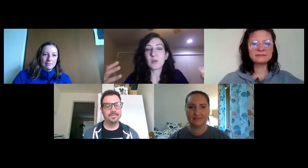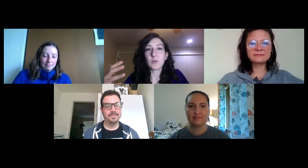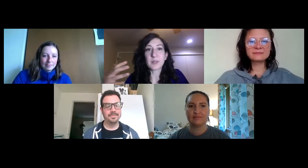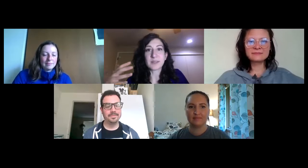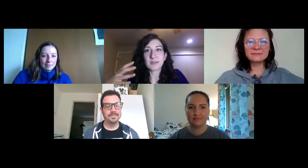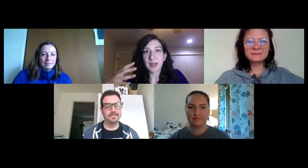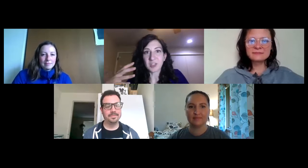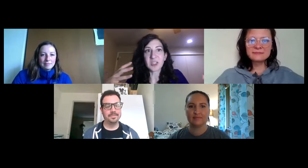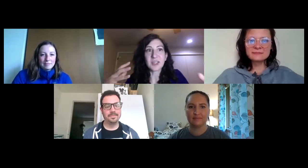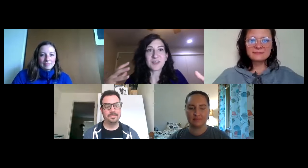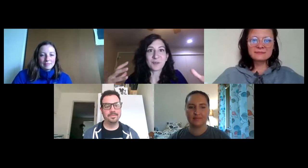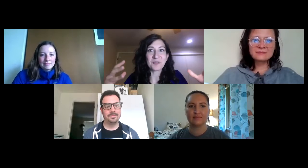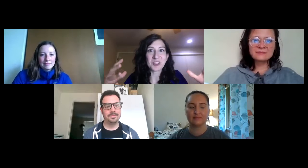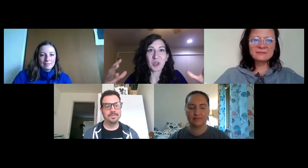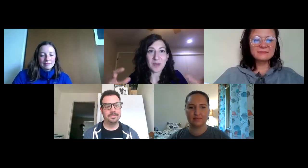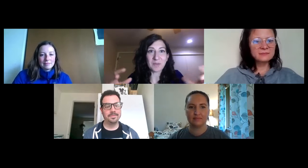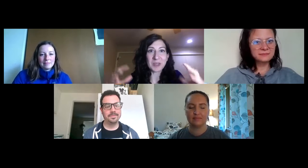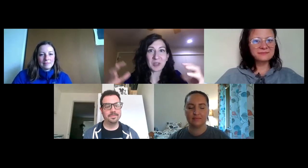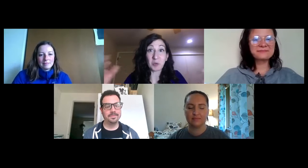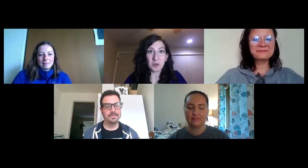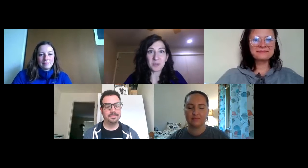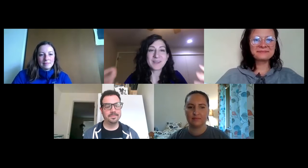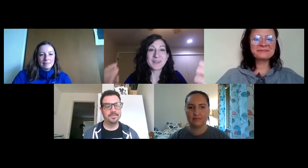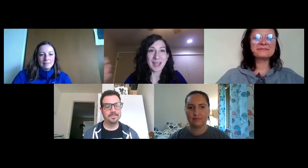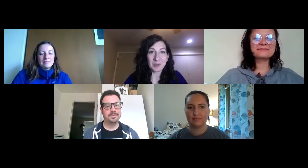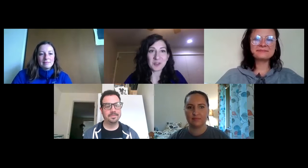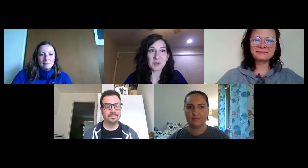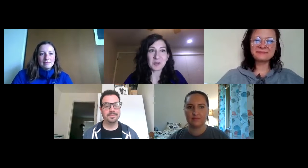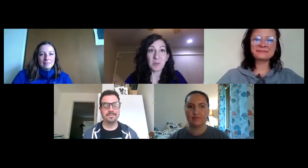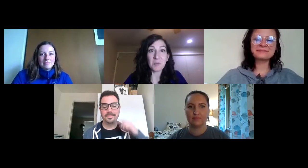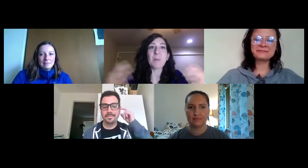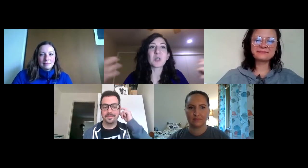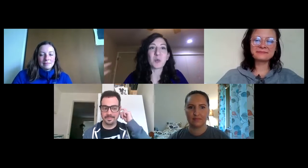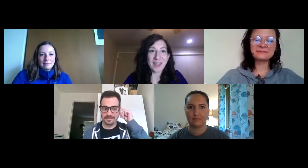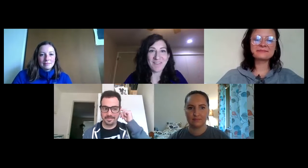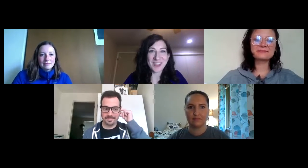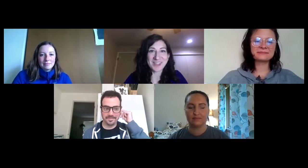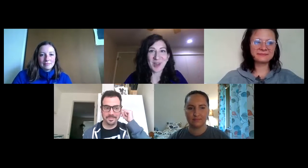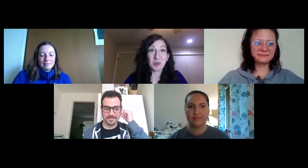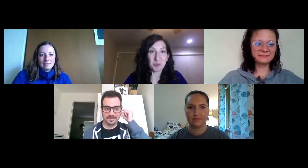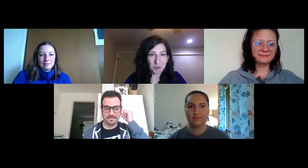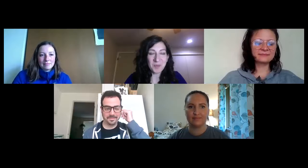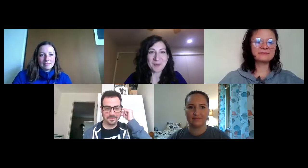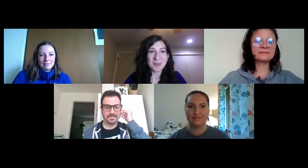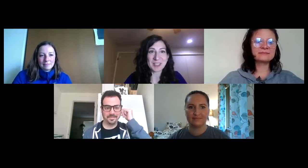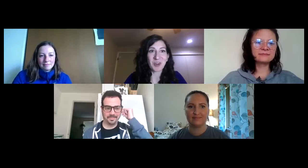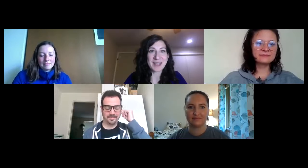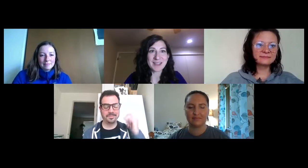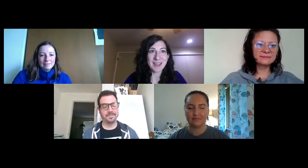who was not changing And sort of just going With the group Together So there's That much more Of an emphasis On the group And really trying to like